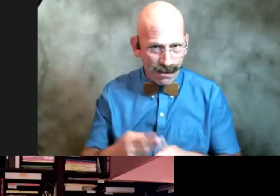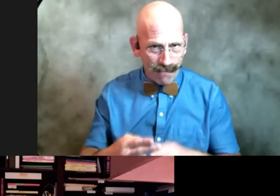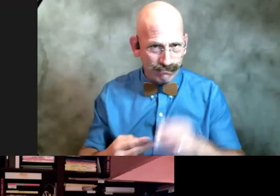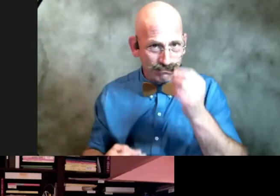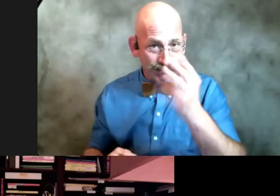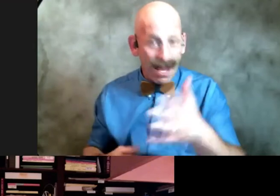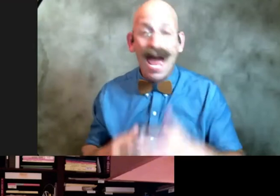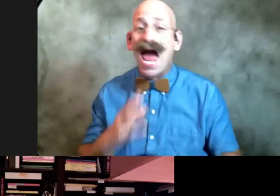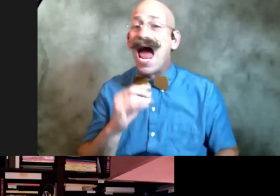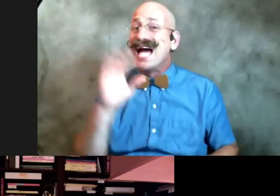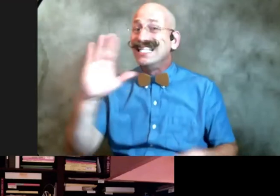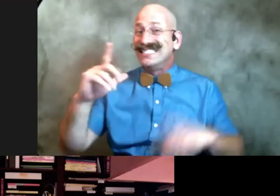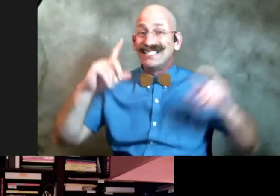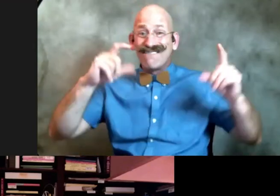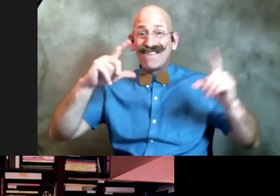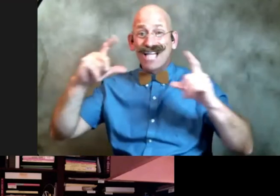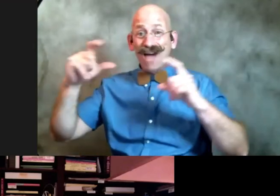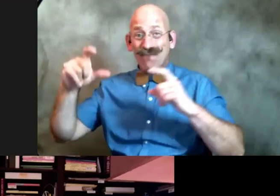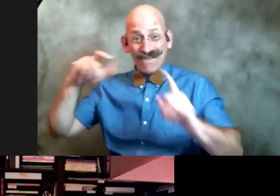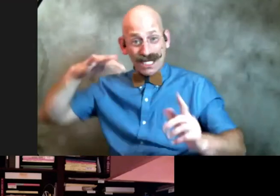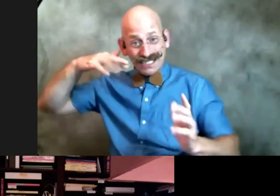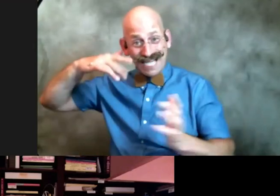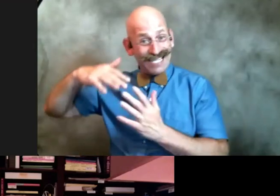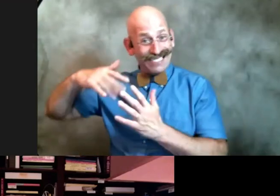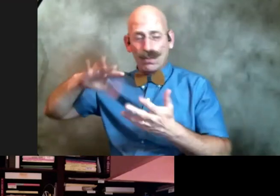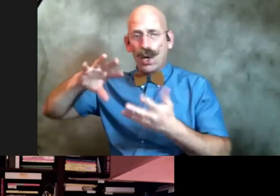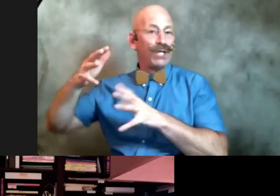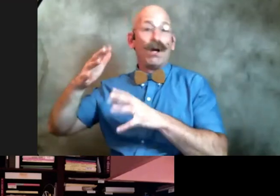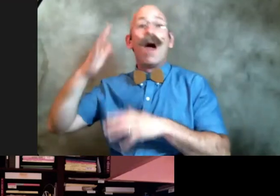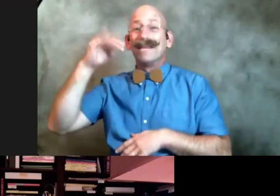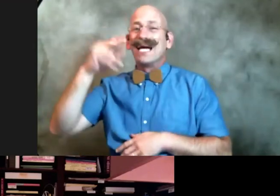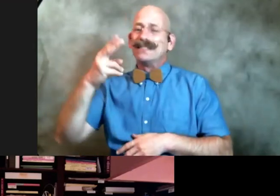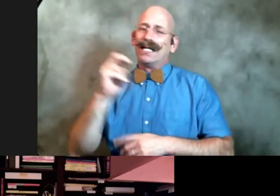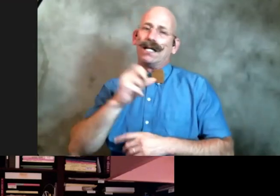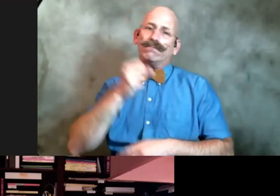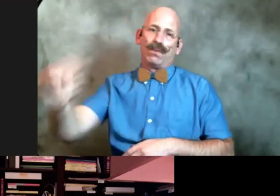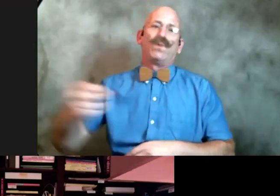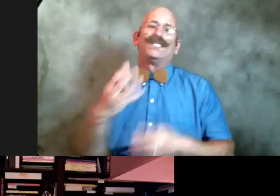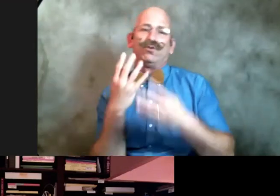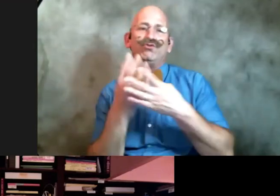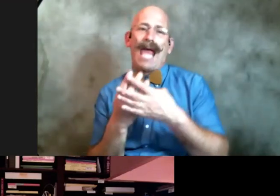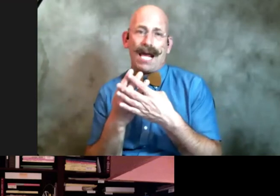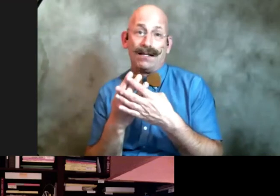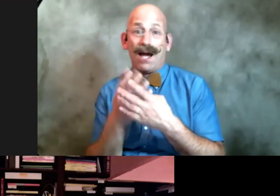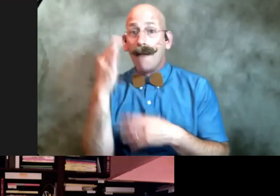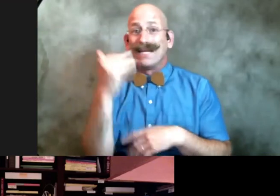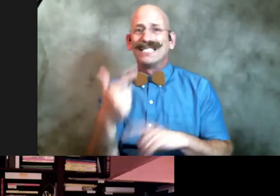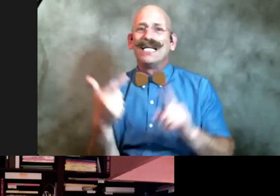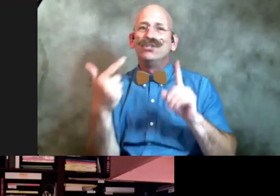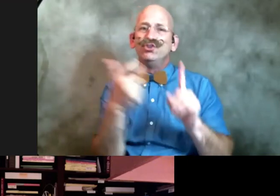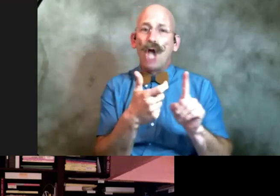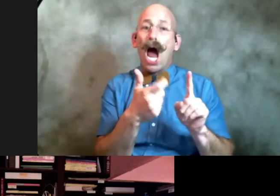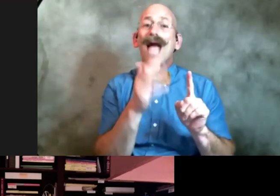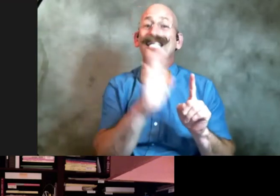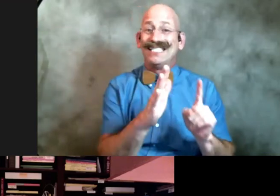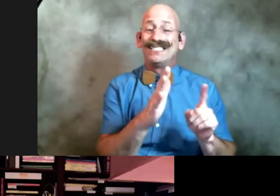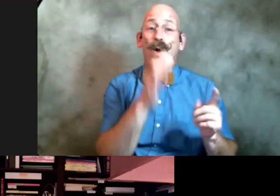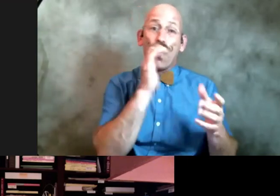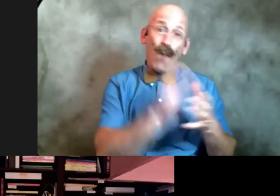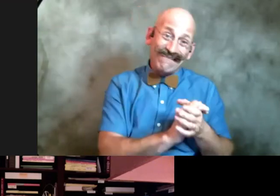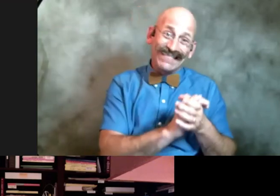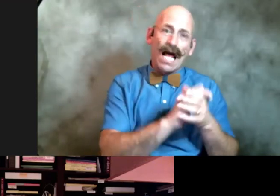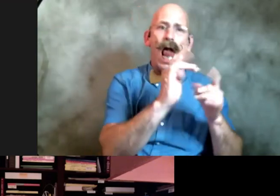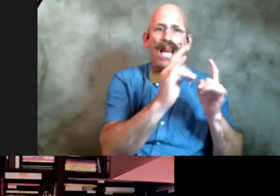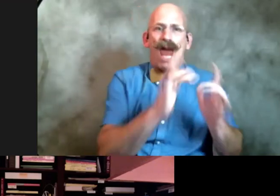his photography studies were interrupted because he spent some time in jail for shooting his wife's lover so he's a great guy to